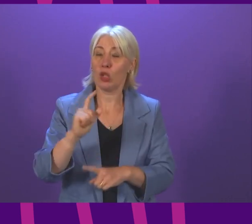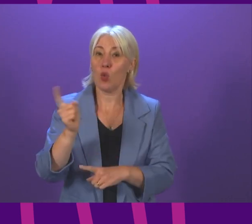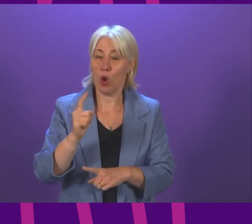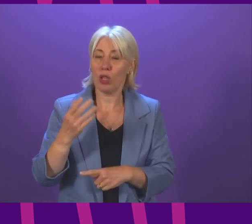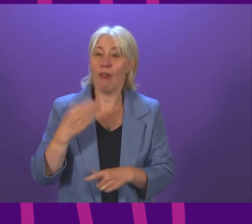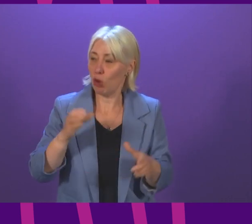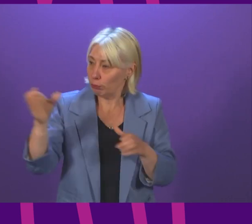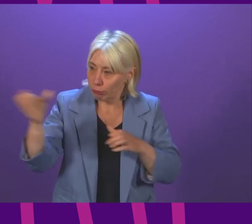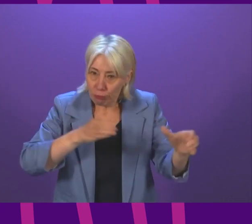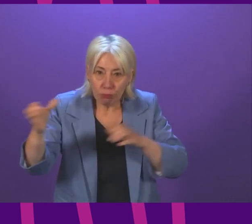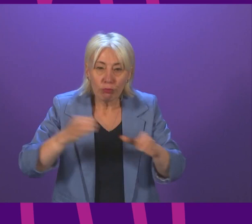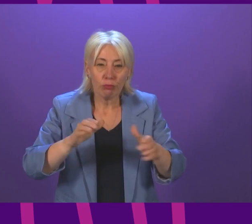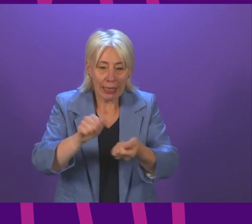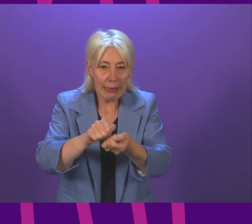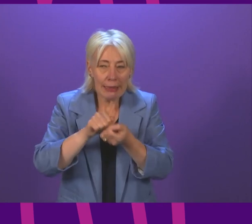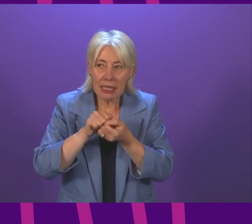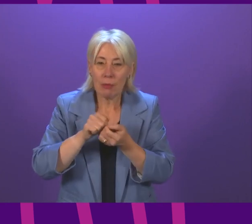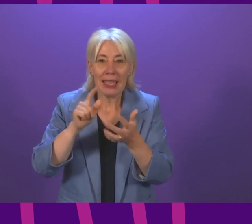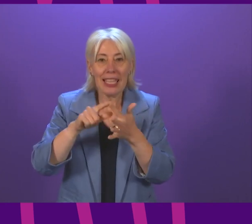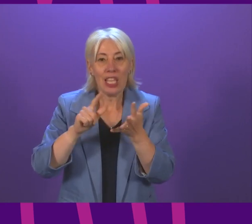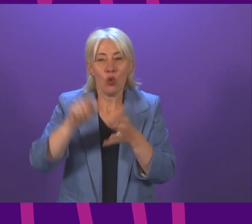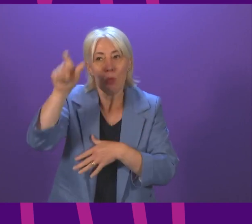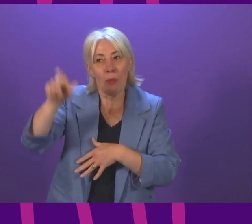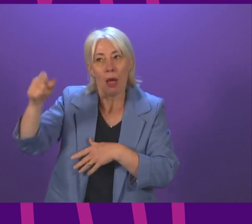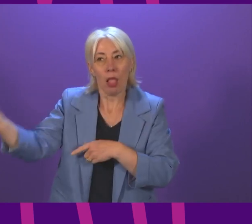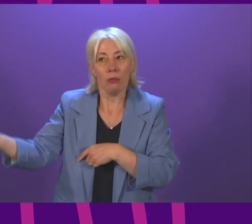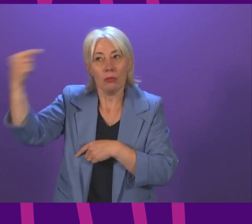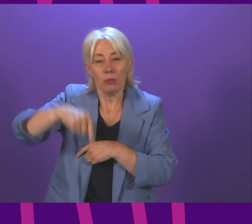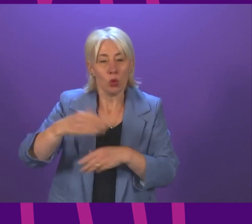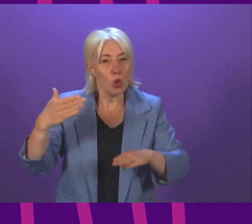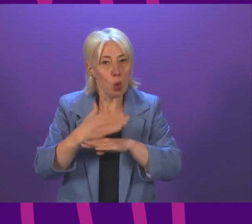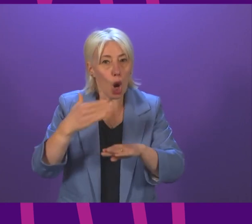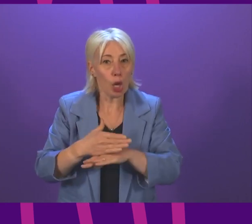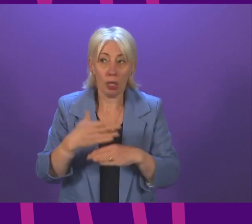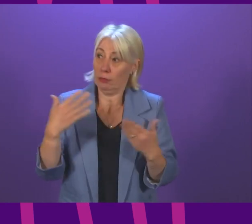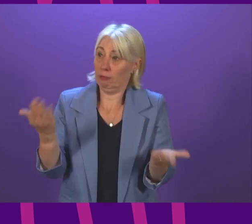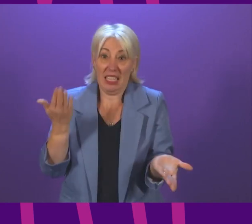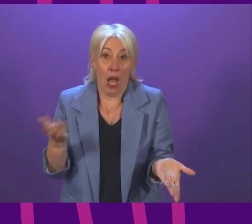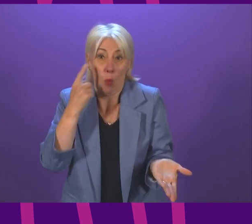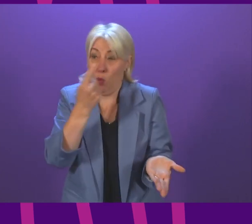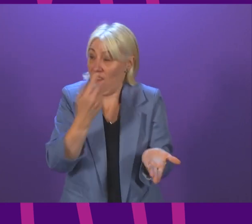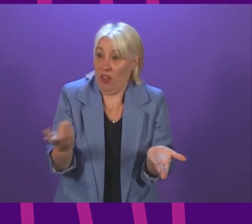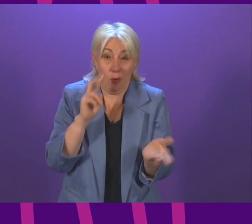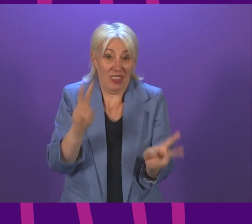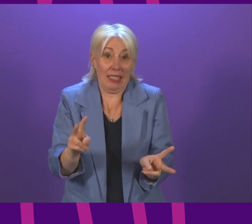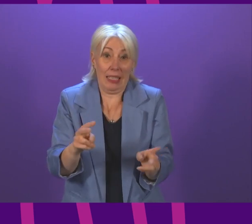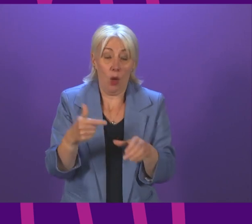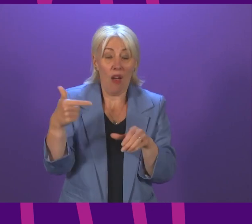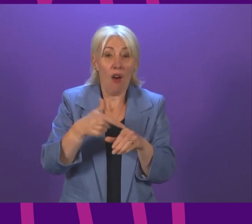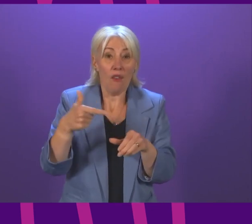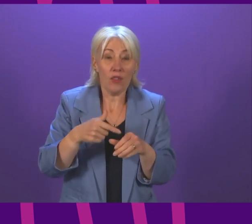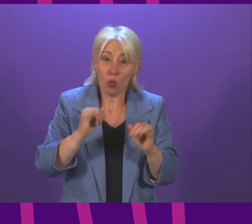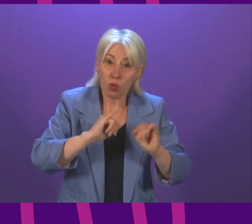in recruiting and retaining EU citizens as workers here and so indeed that is proving the fuel crisis